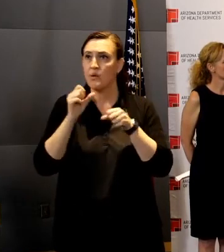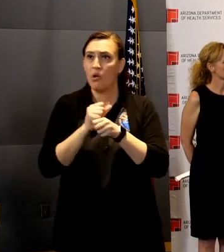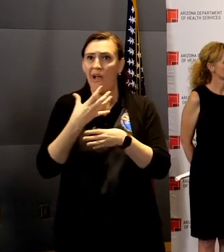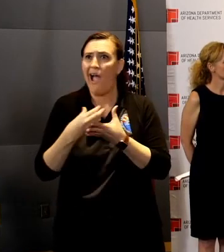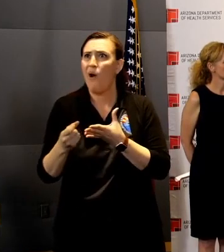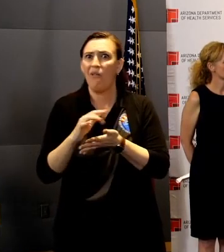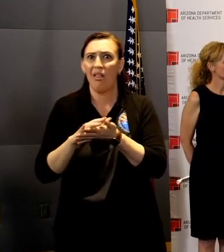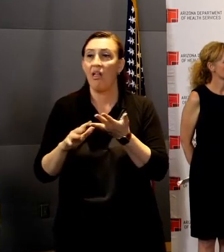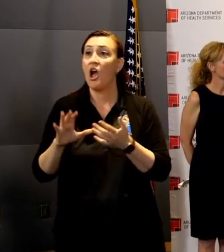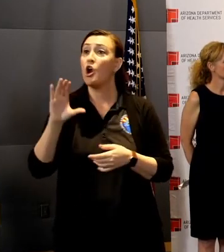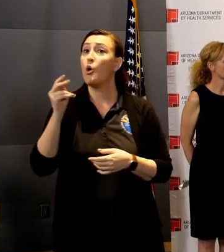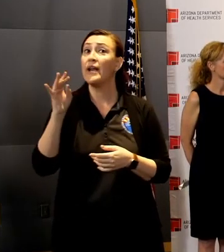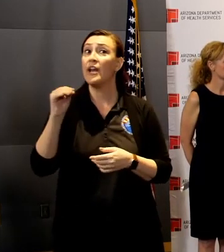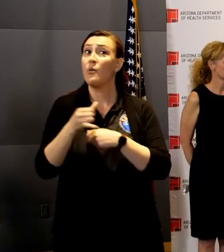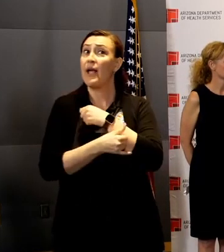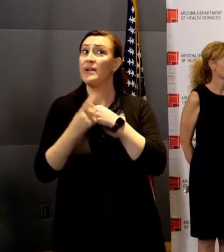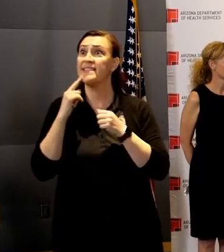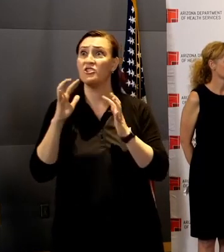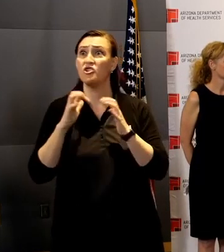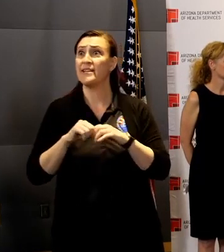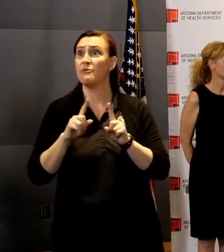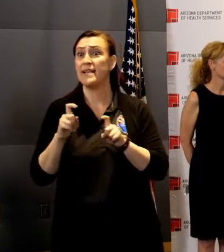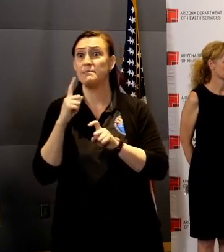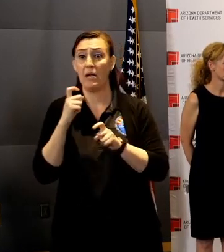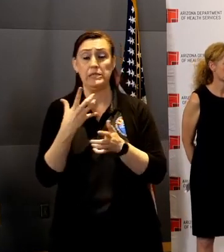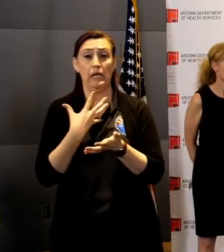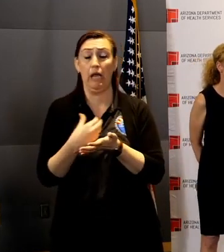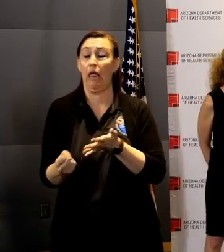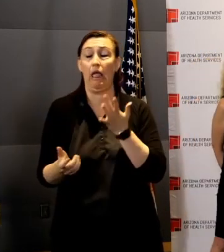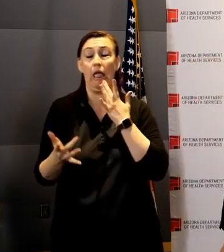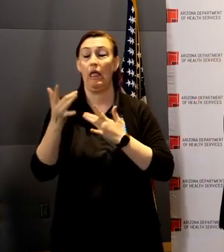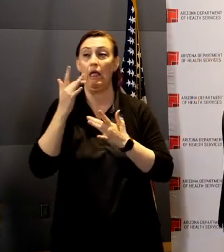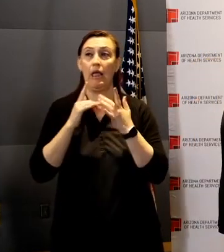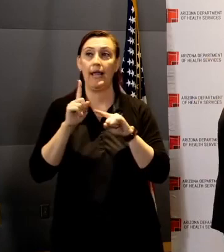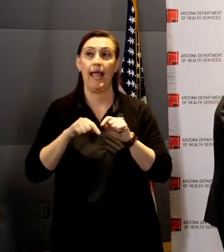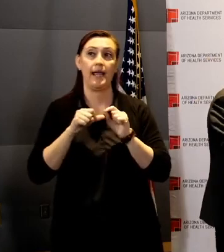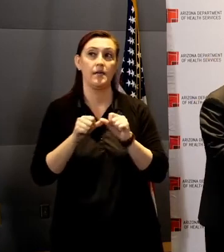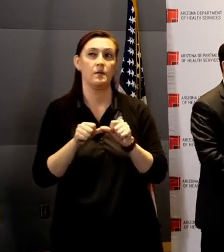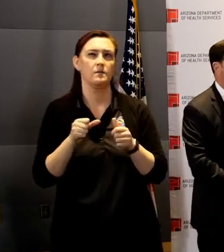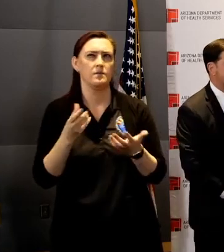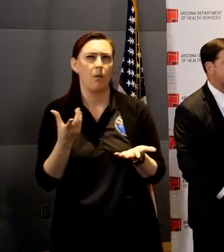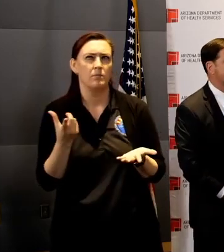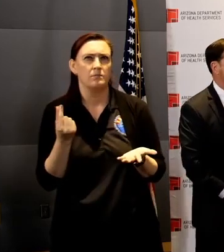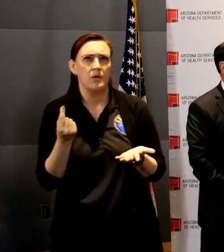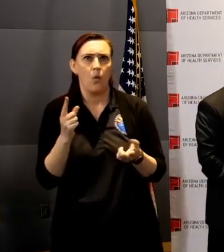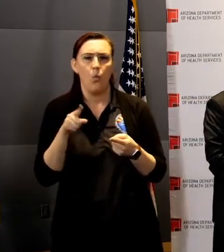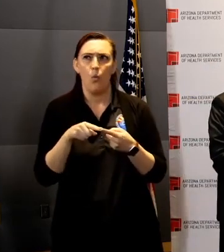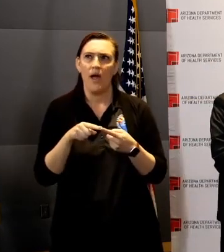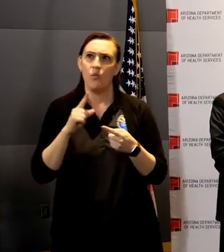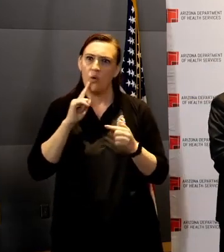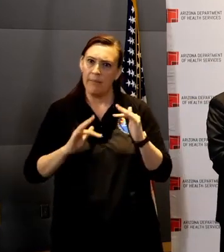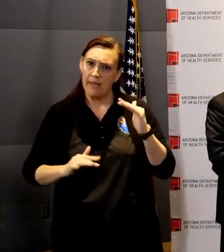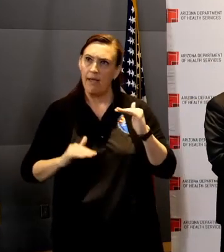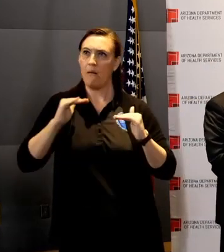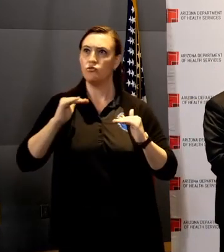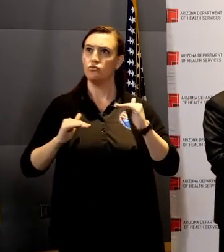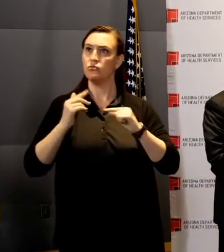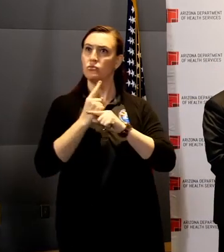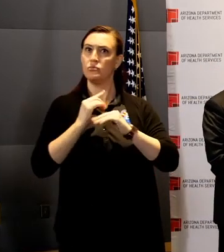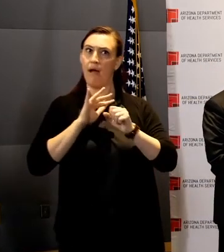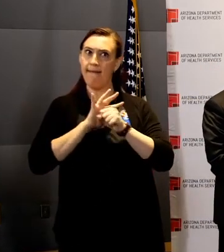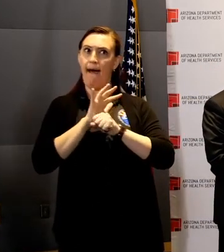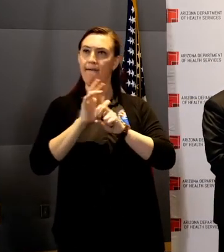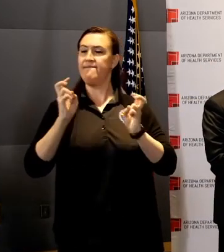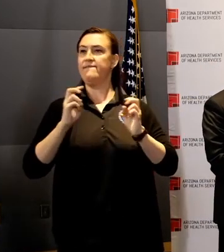says it may have to shut its testing down because of a lack of PPE. When are we going to get up to the level where there's enough?